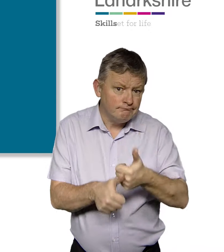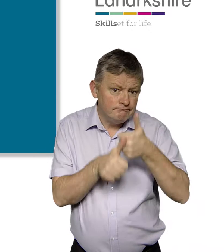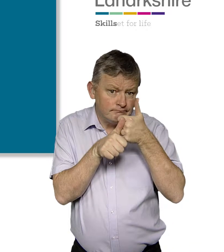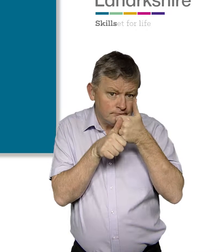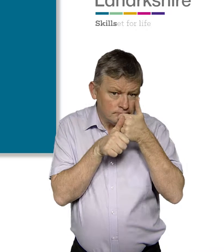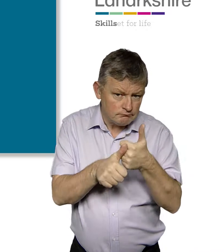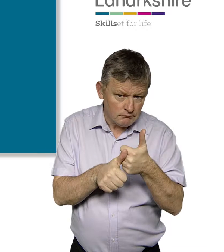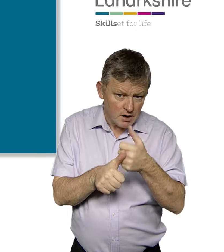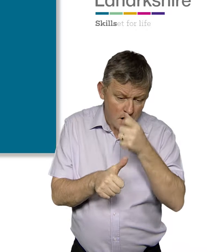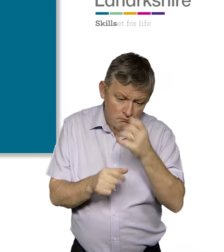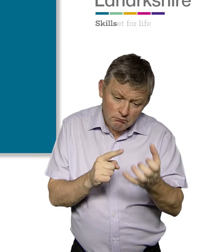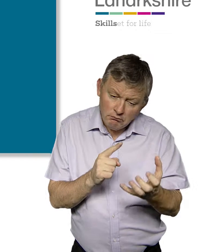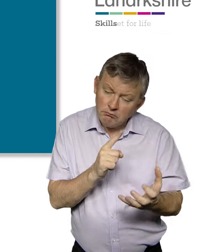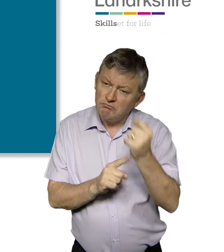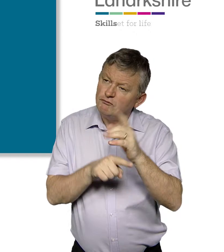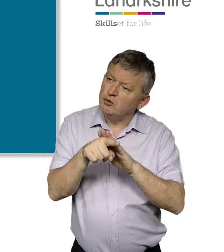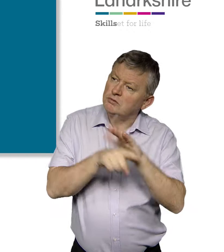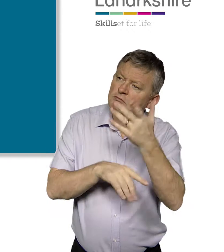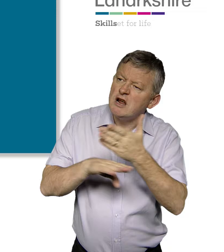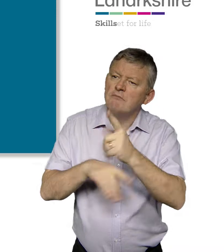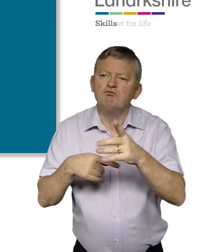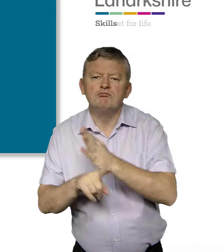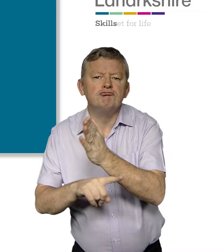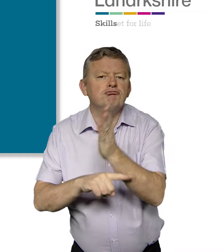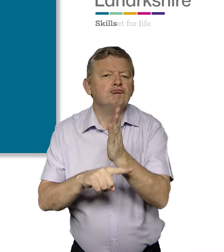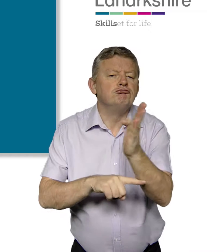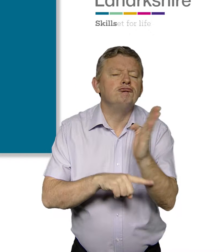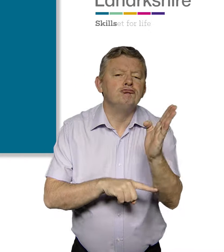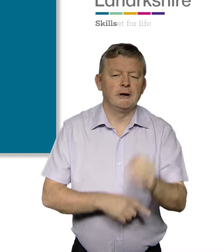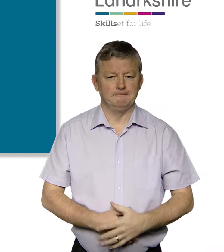They will be provided with support to enable them to progress in their chosen career.